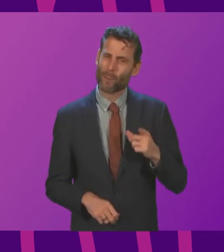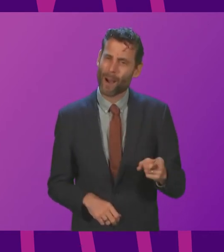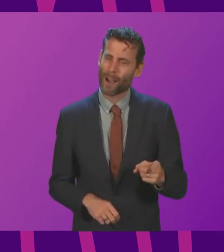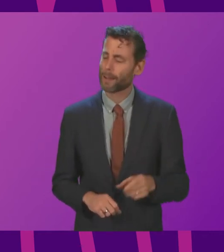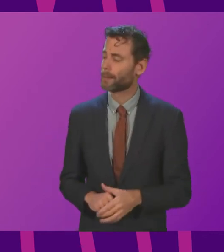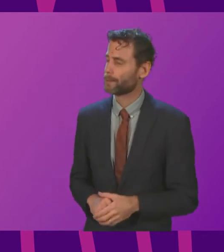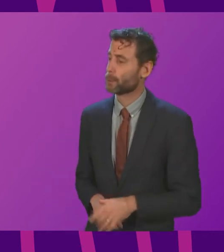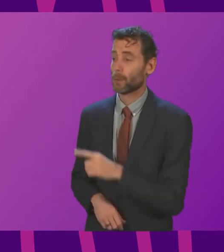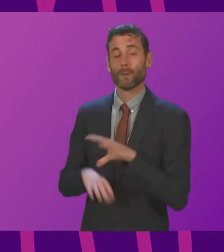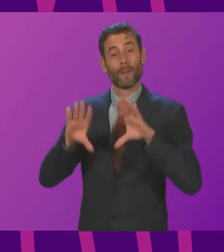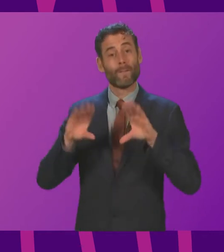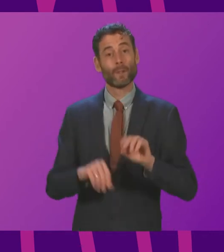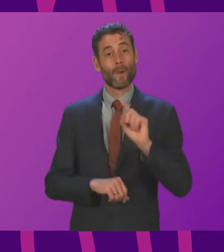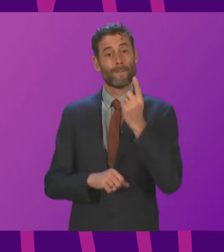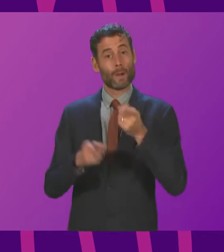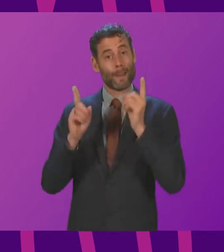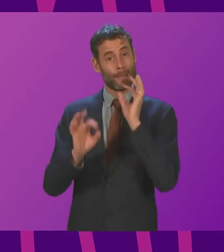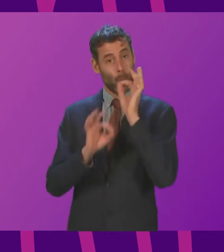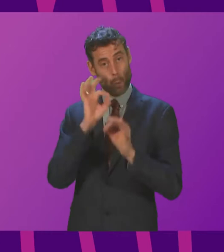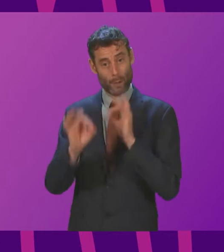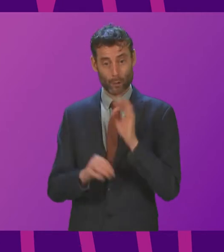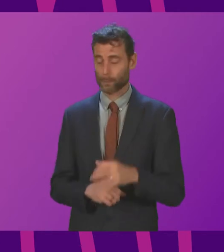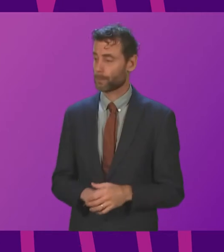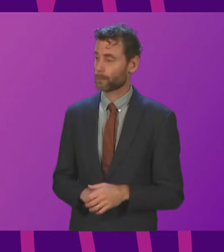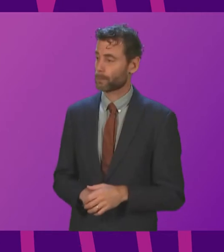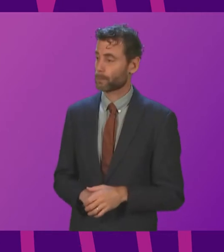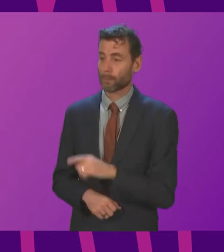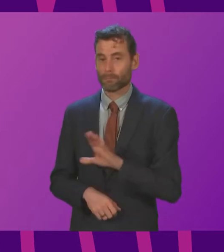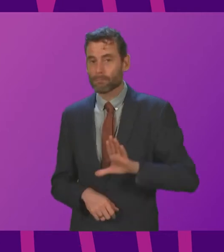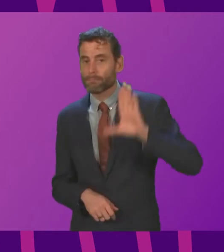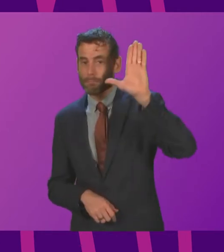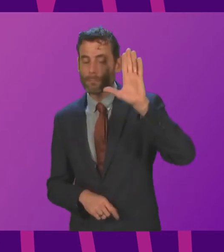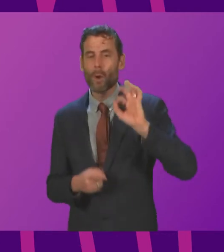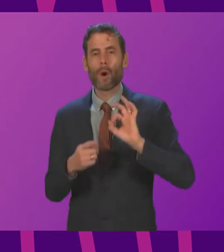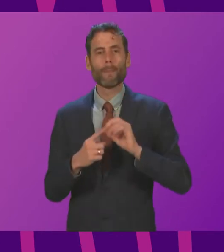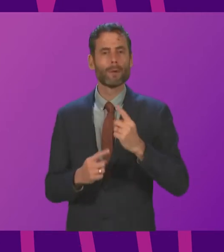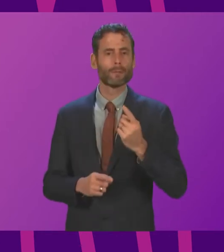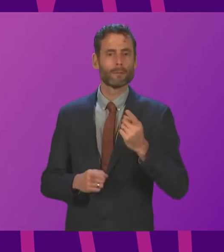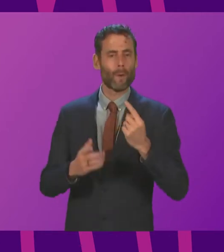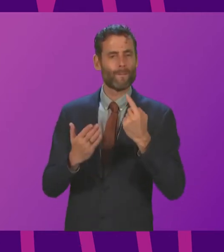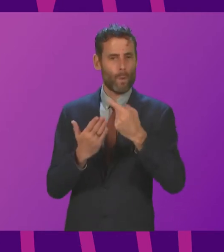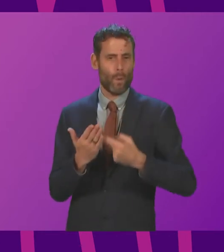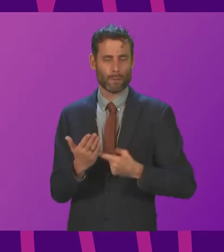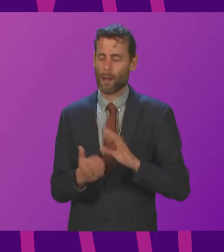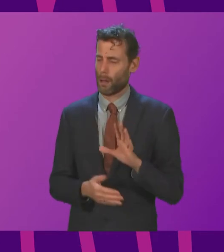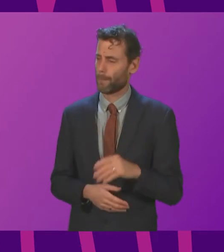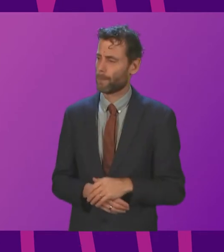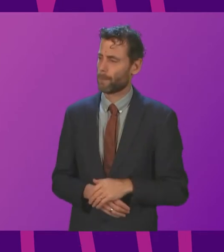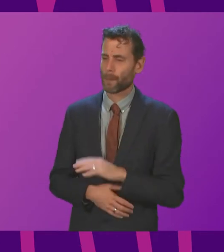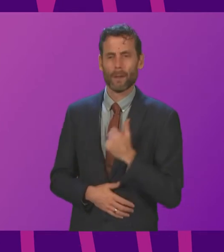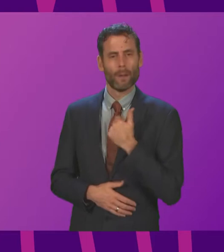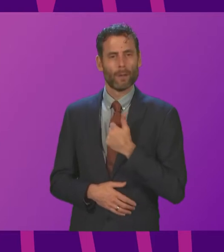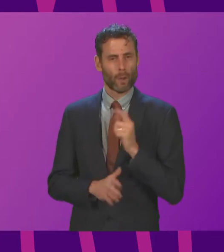That concludes First Minister's questions. Point of order Finlay Carson. My apologies for my